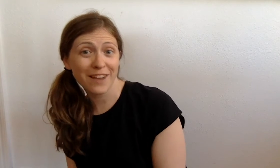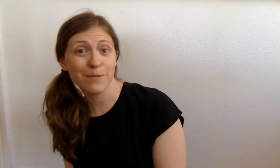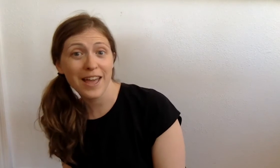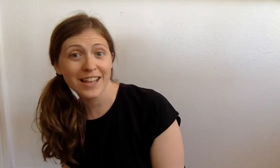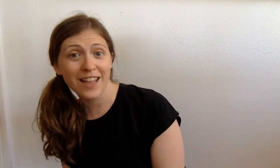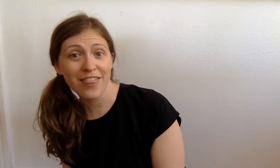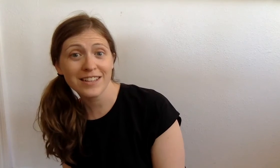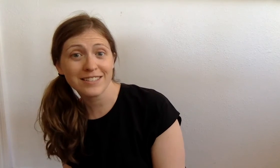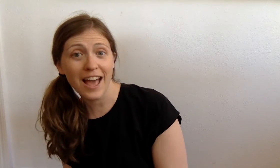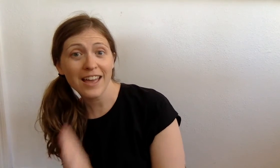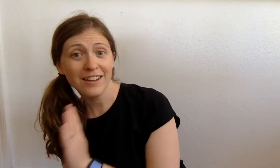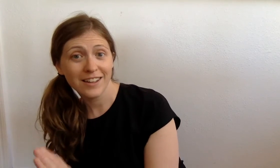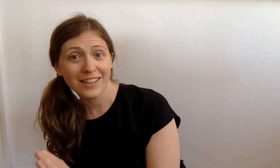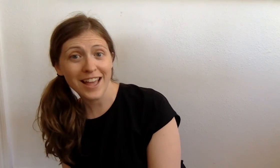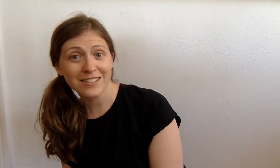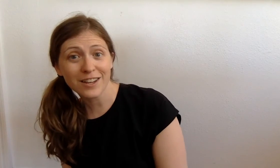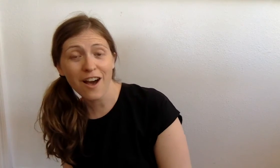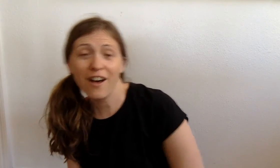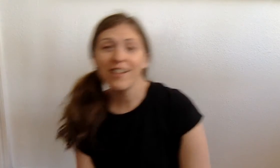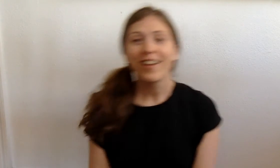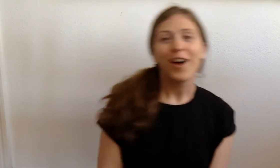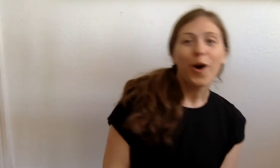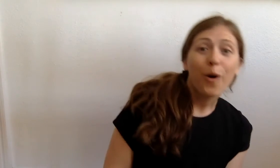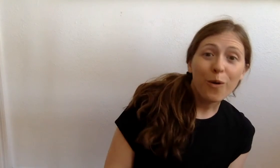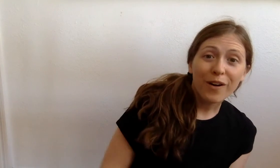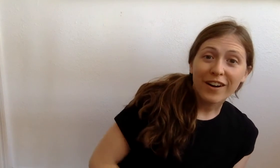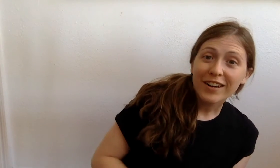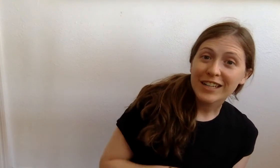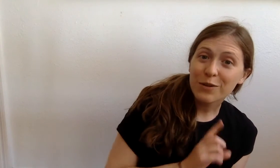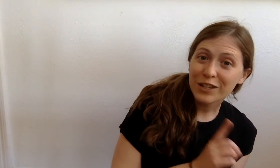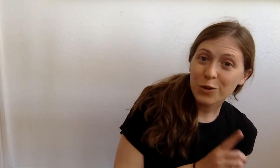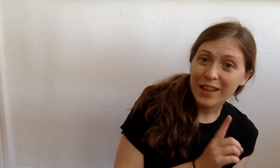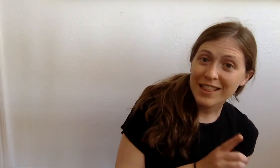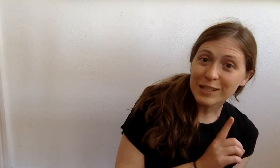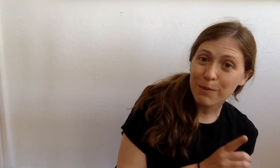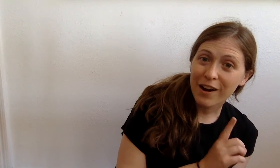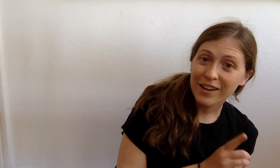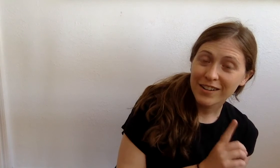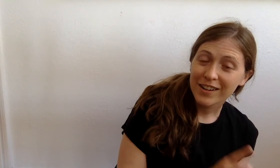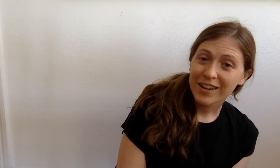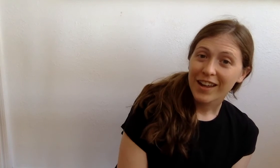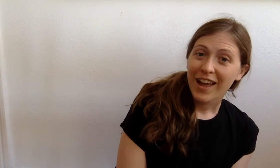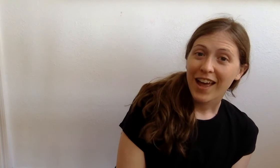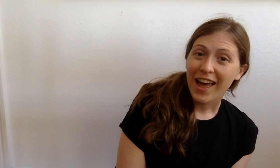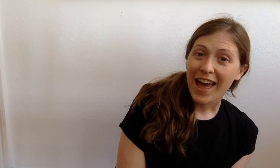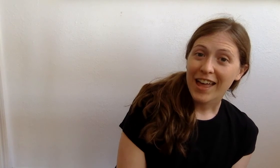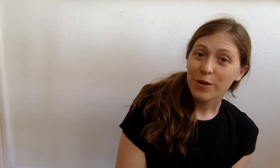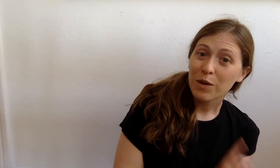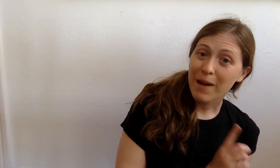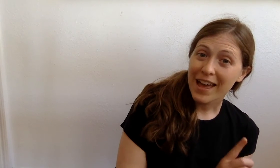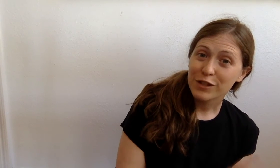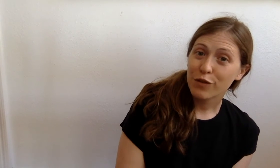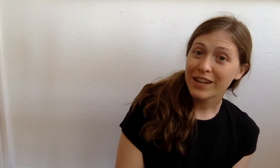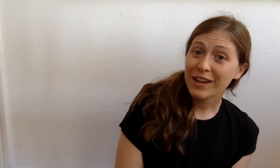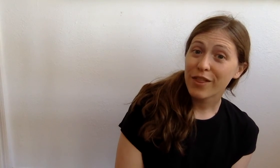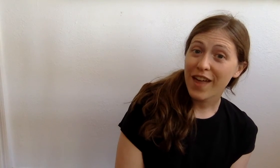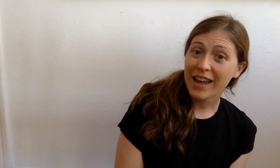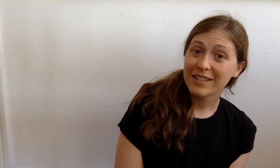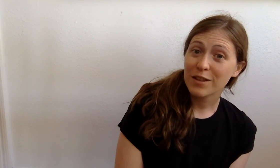my head's on this side that's the call or you can join this part and when my head's over here that is the